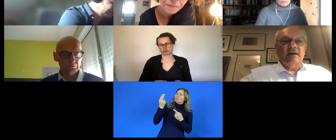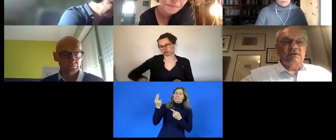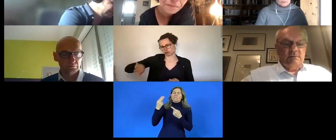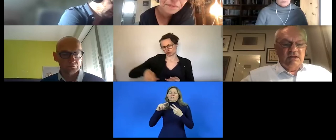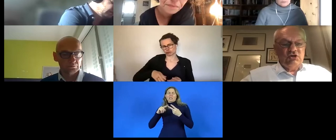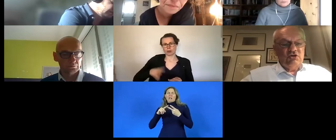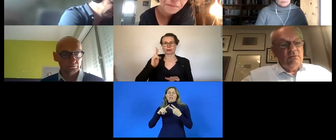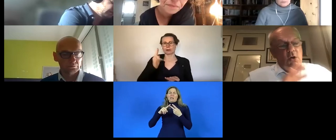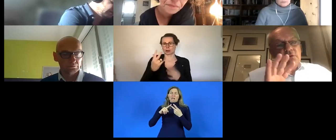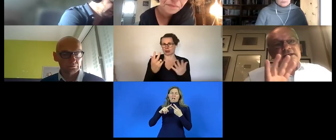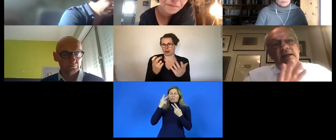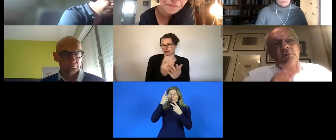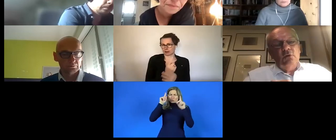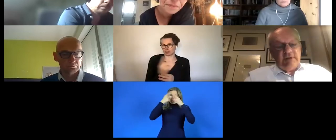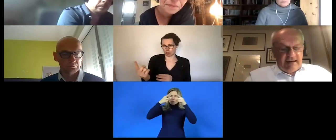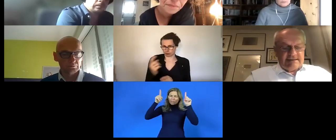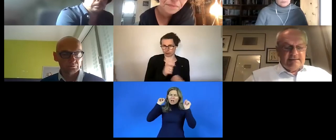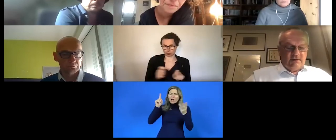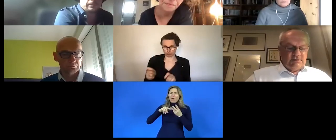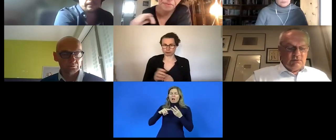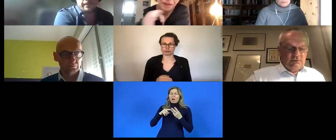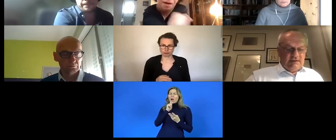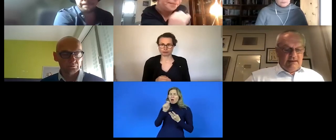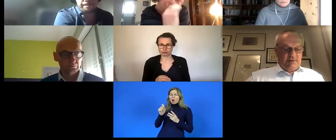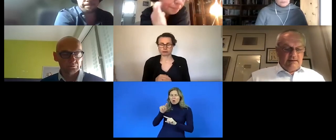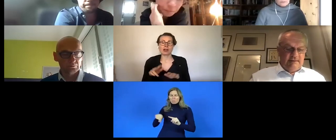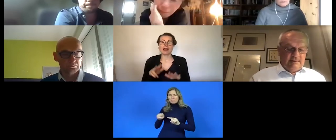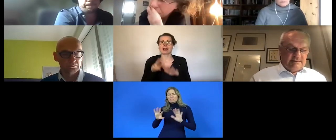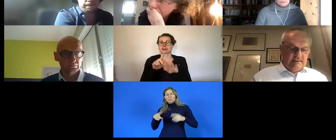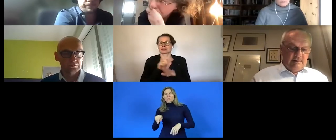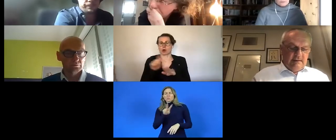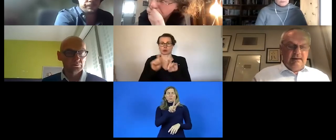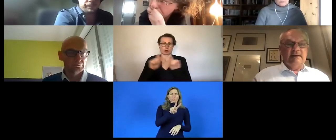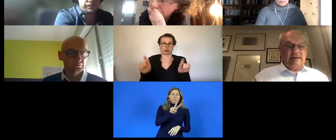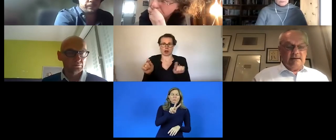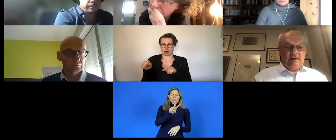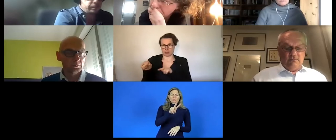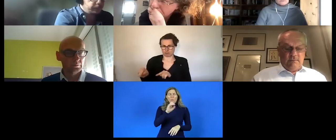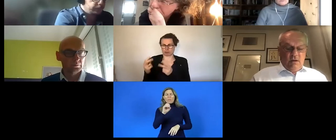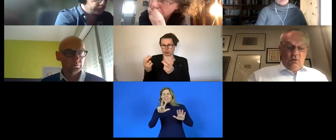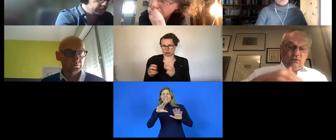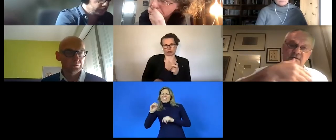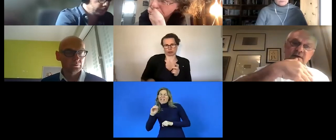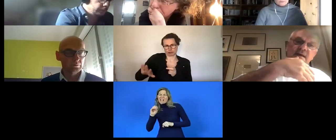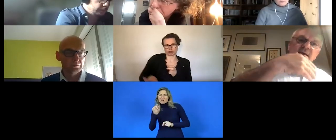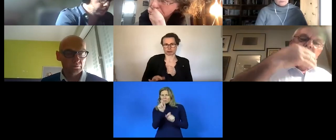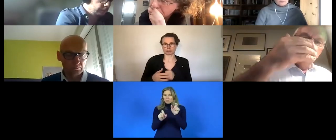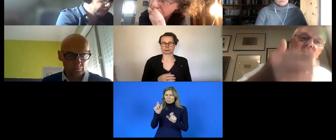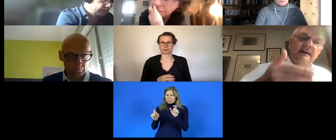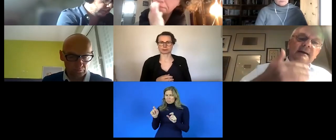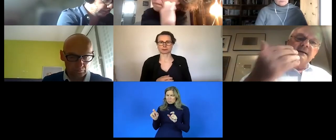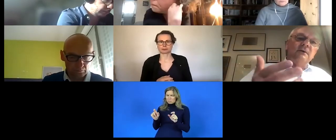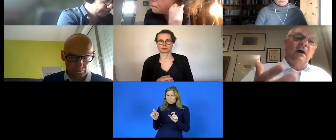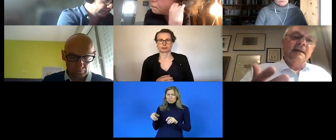and about 280 000 people live in this region and we have about 80 000